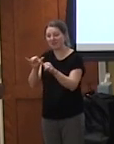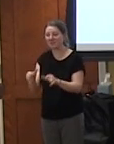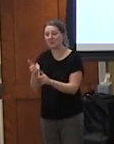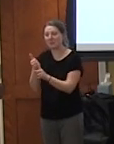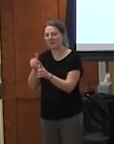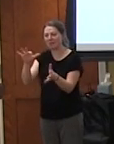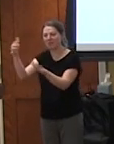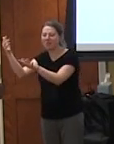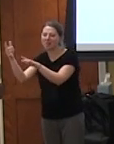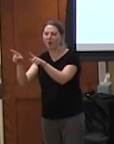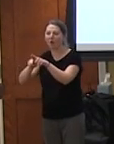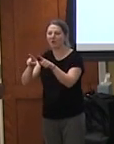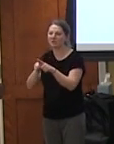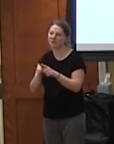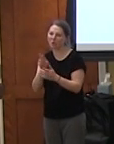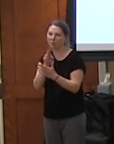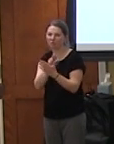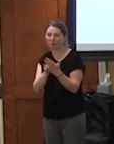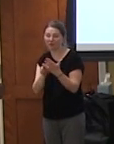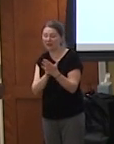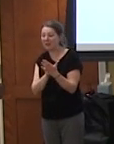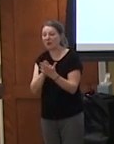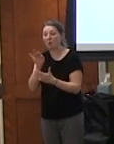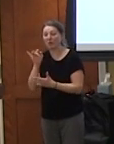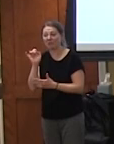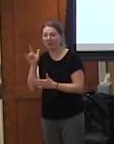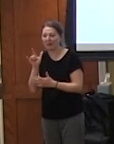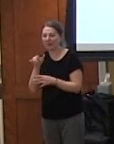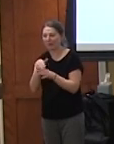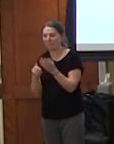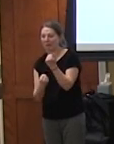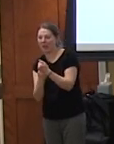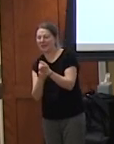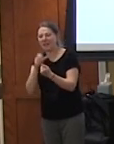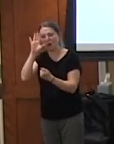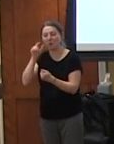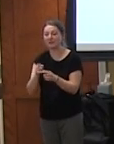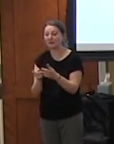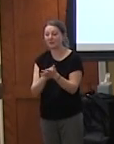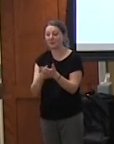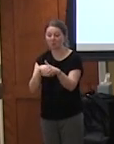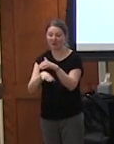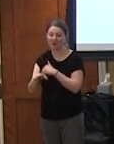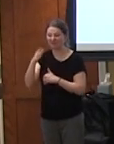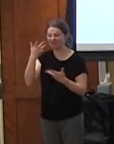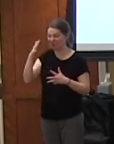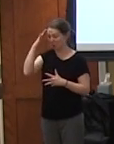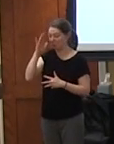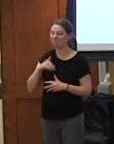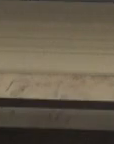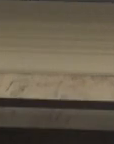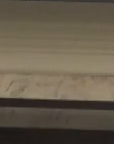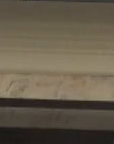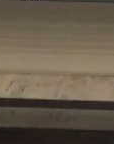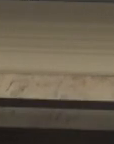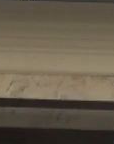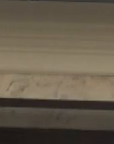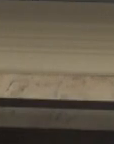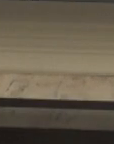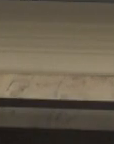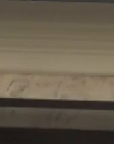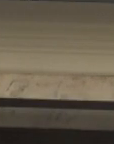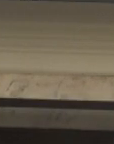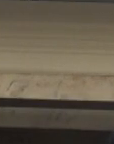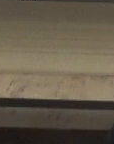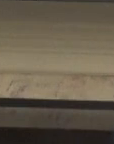it's biased racially biased and sometimes i go in there knowing that i'm going to lose um but the best that i can do that day is just to hold space